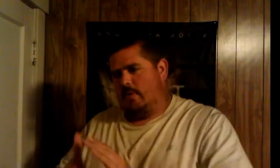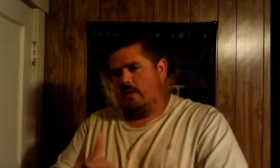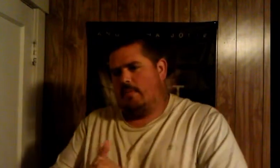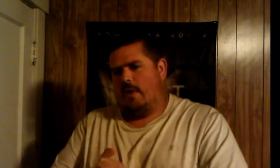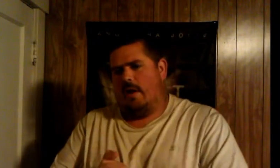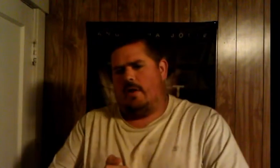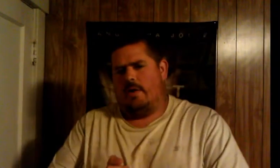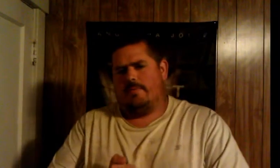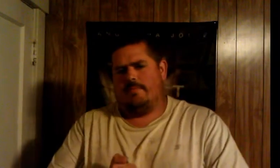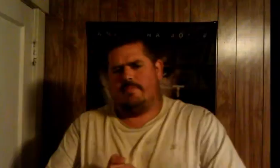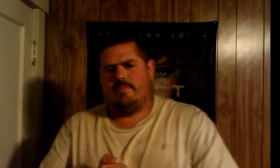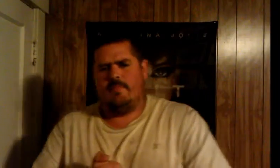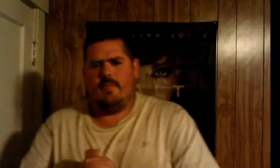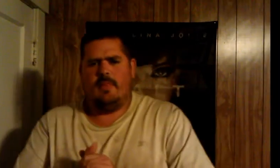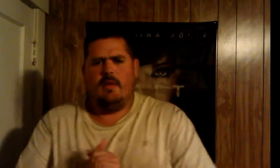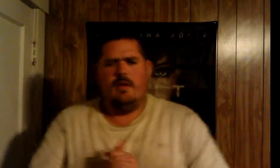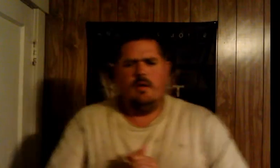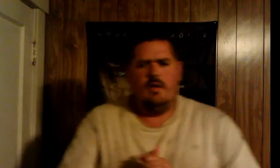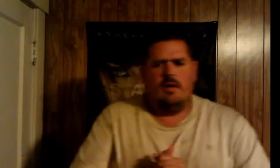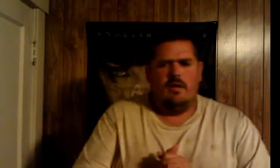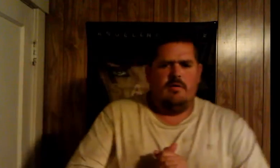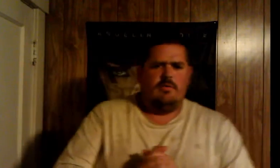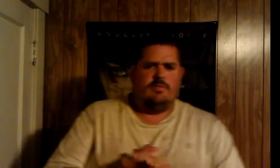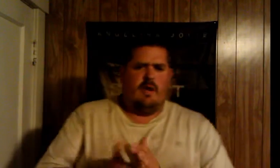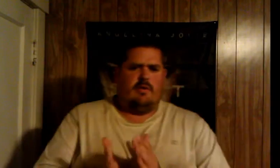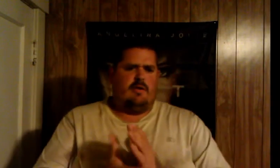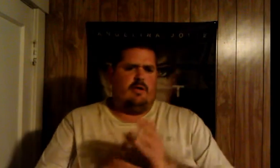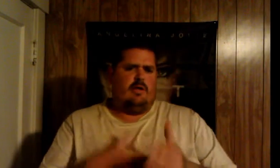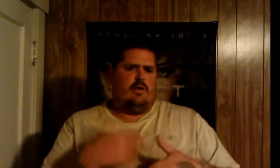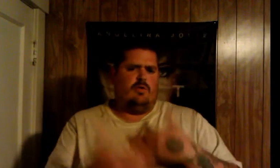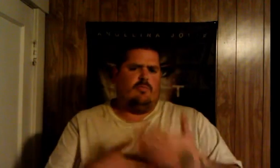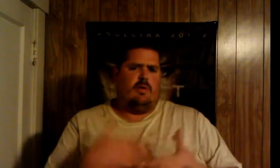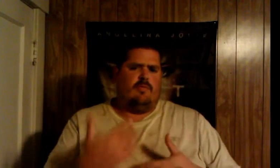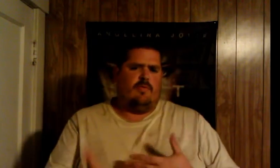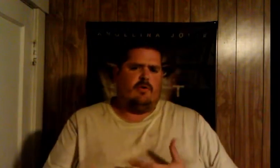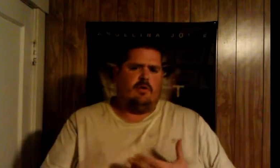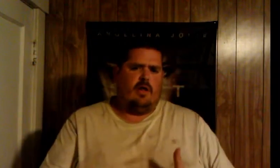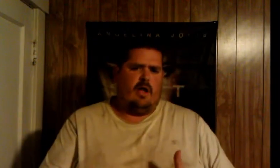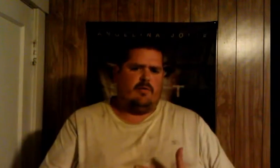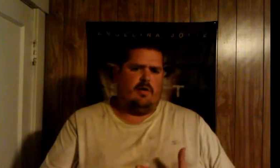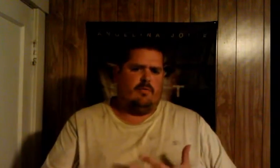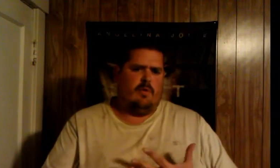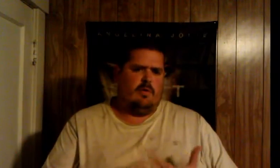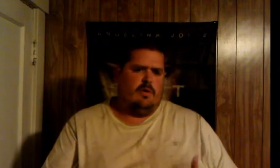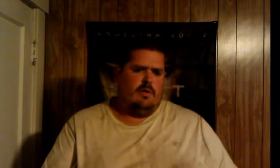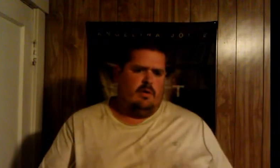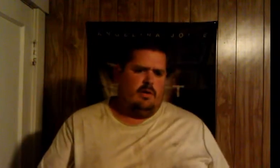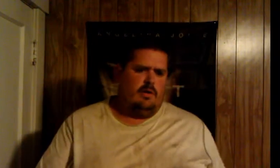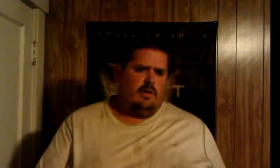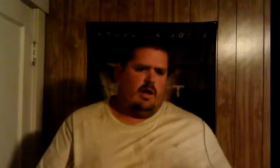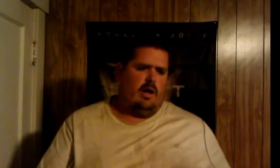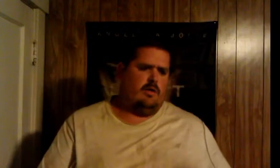because i have a question for him he talked about how um respect he has to get to know somebody first and all that stuff well